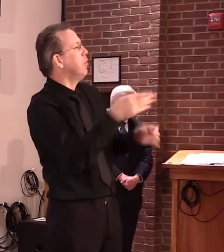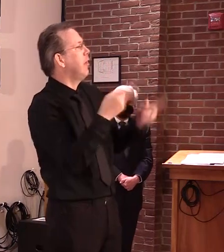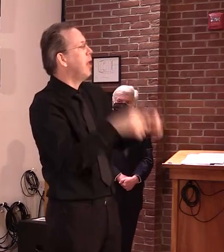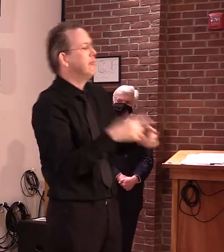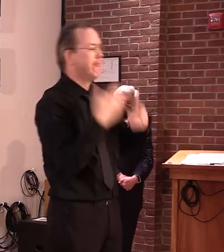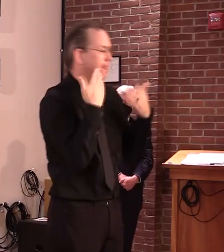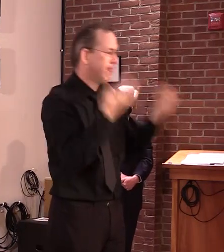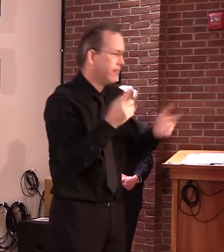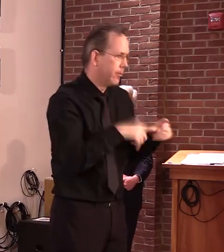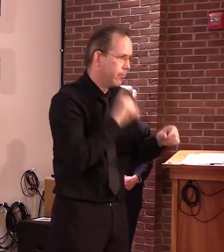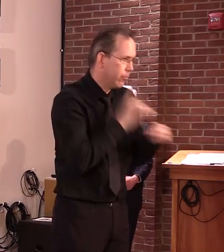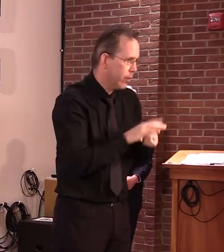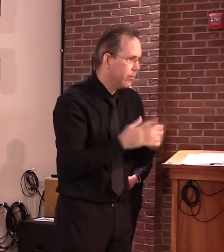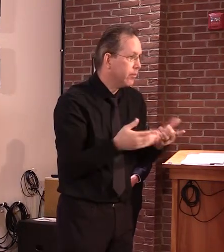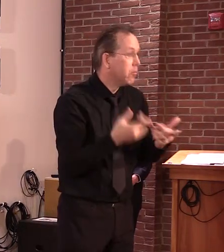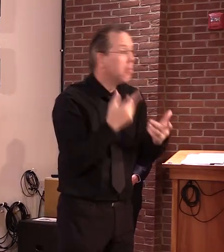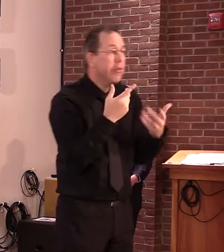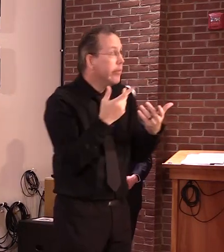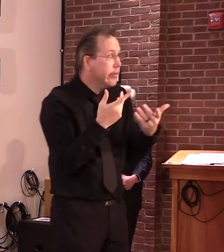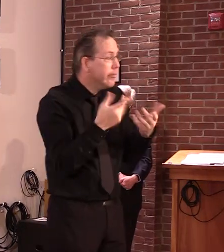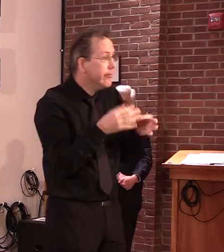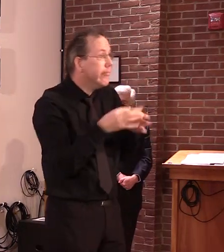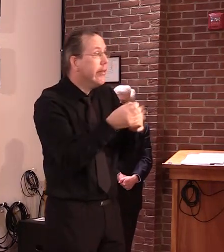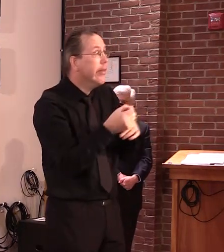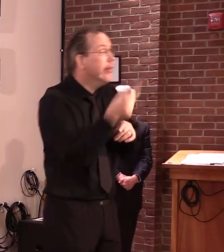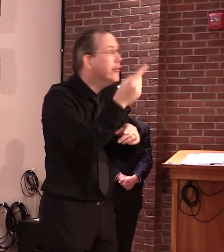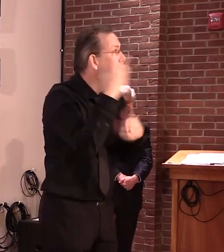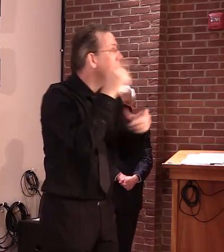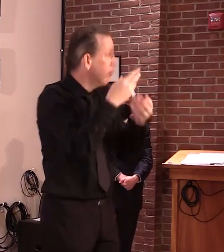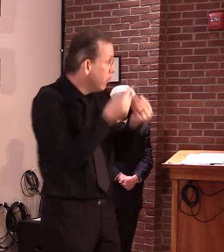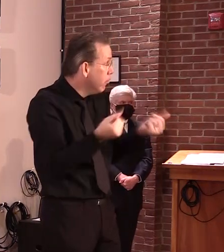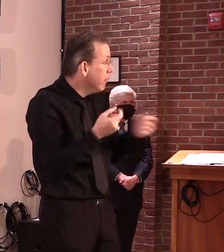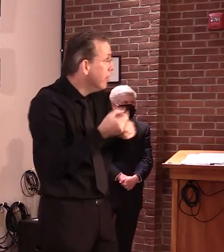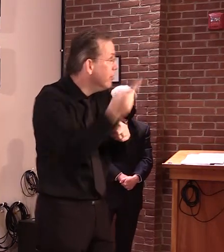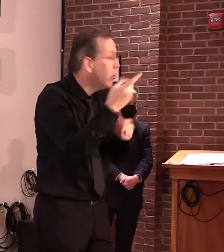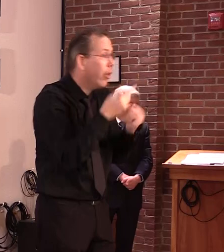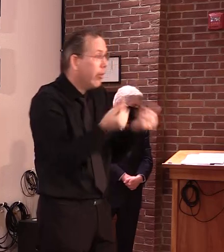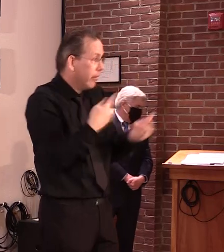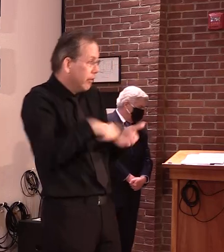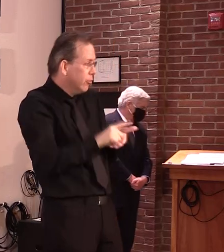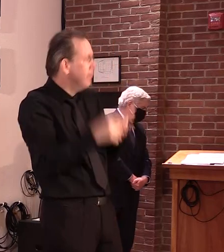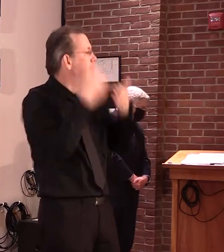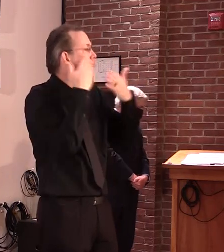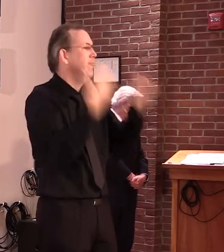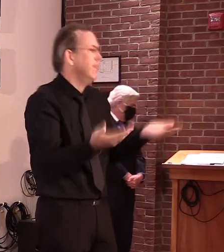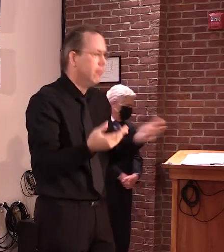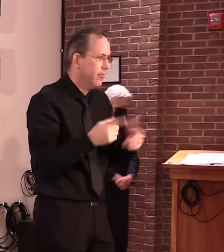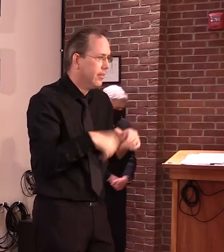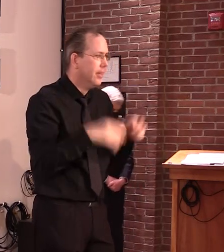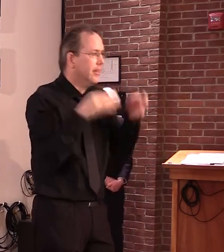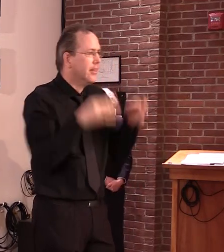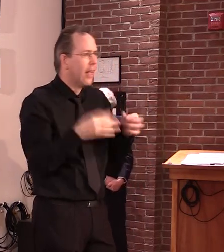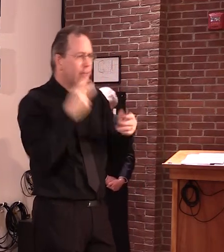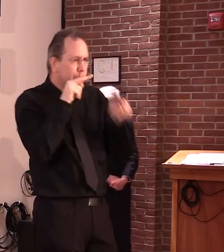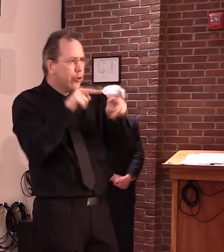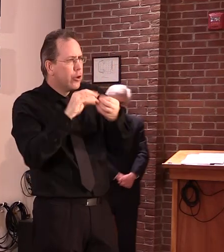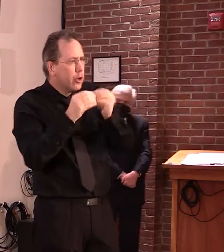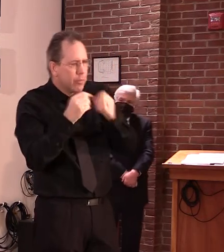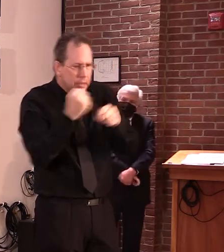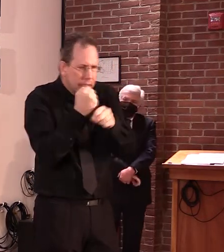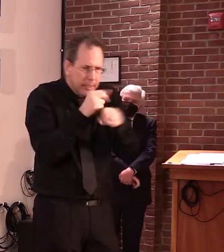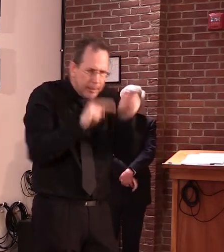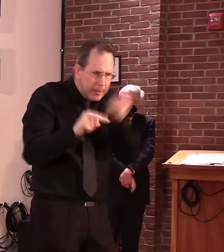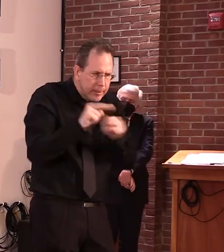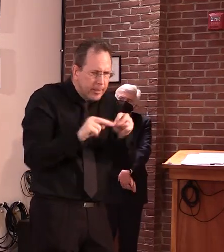can't tell you what's happening next week. So we're just watching the trends, the data and the science. It's it's